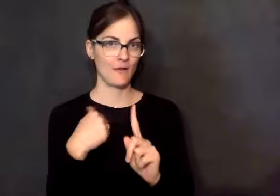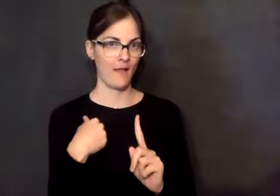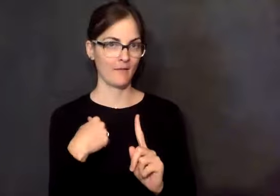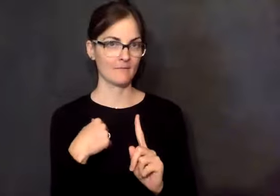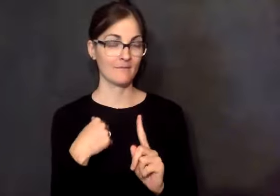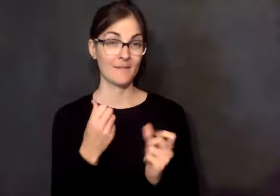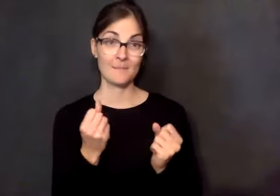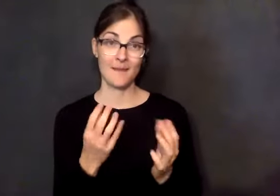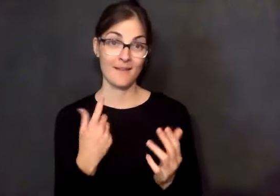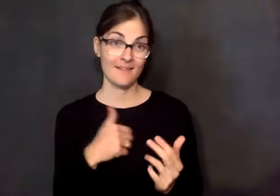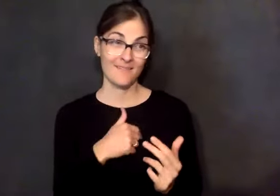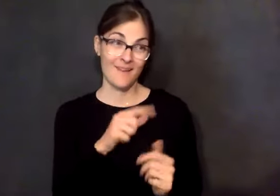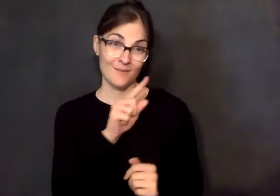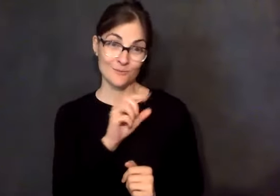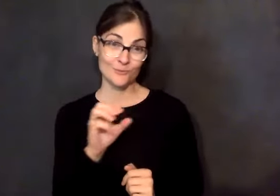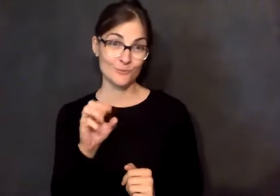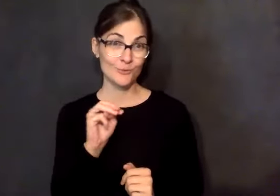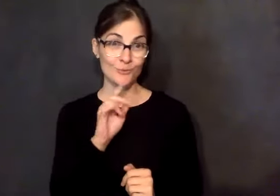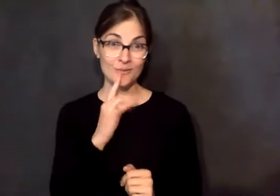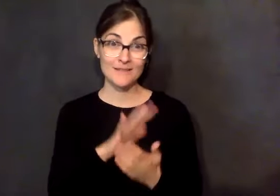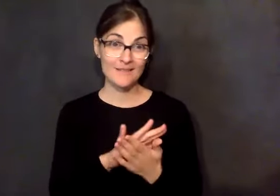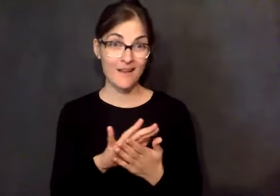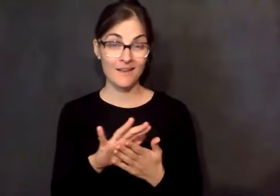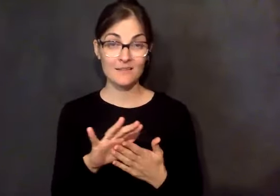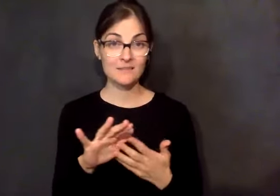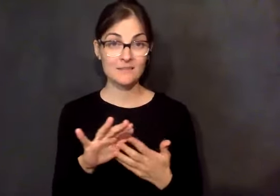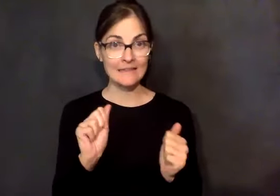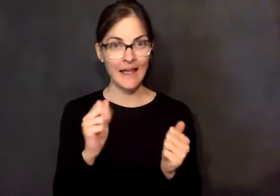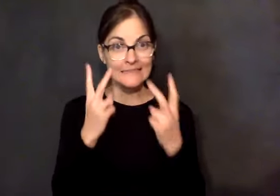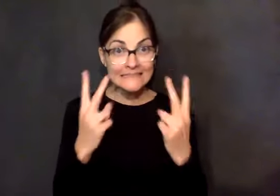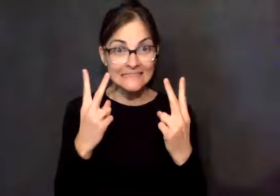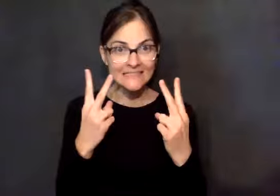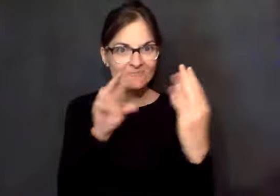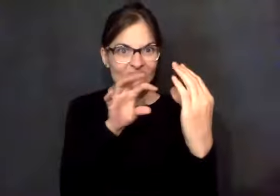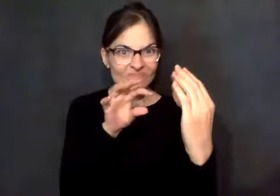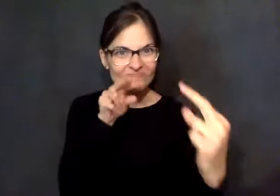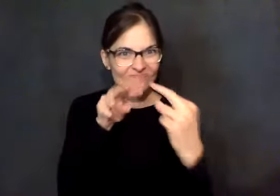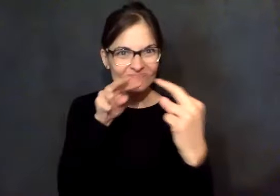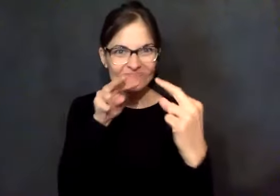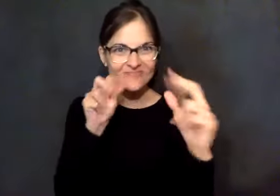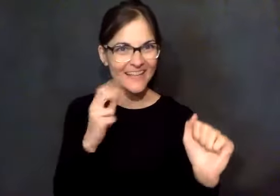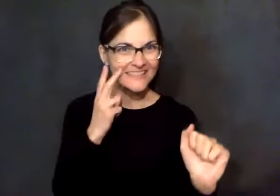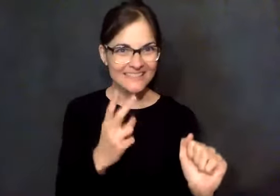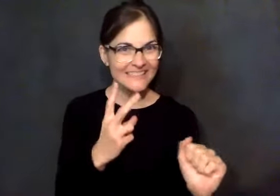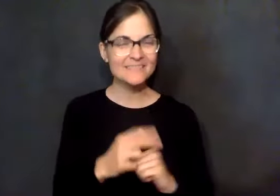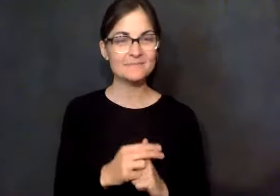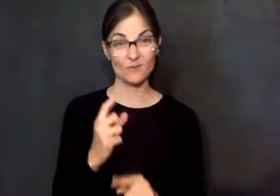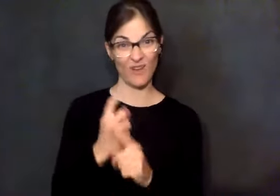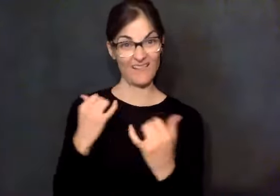said, Zoom was marvelous for those of us so that we could see each other face to face. Because in Arkansas